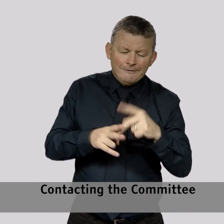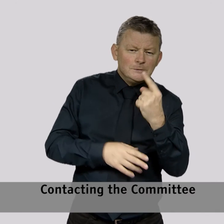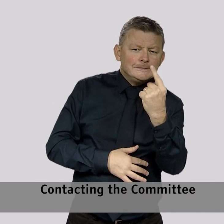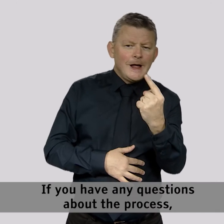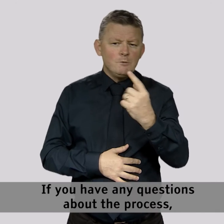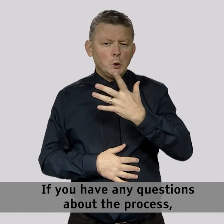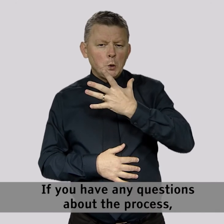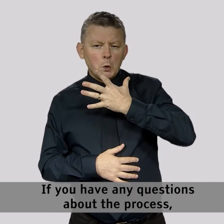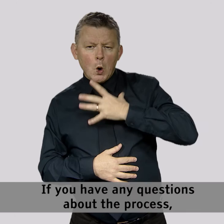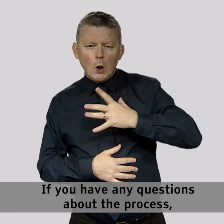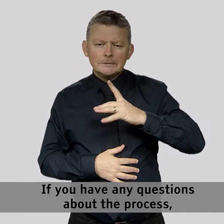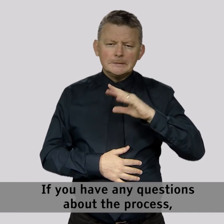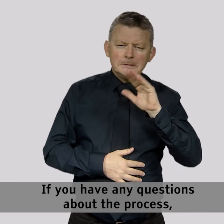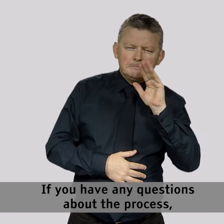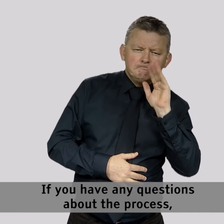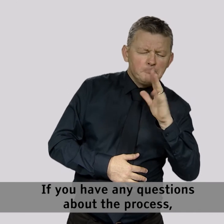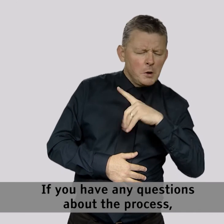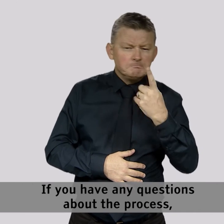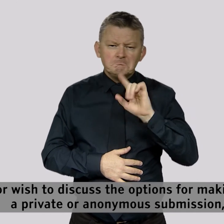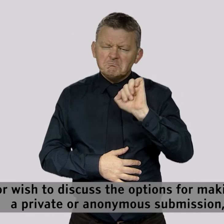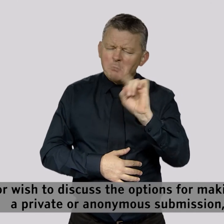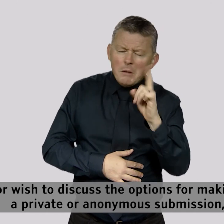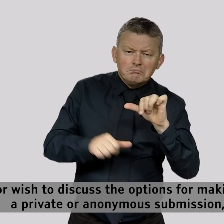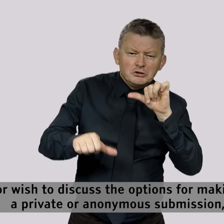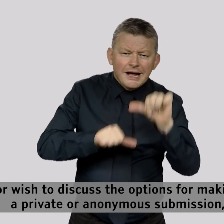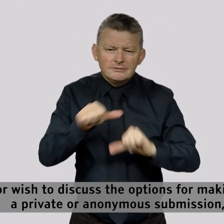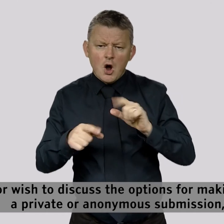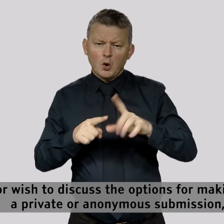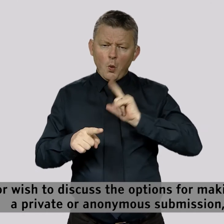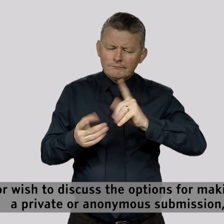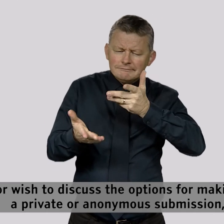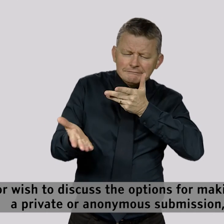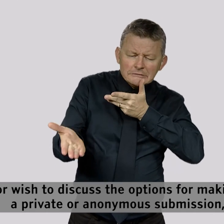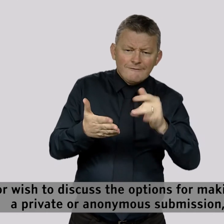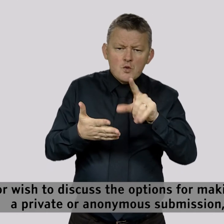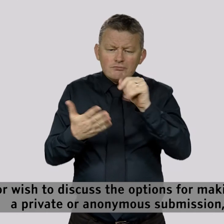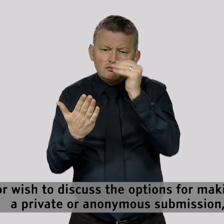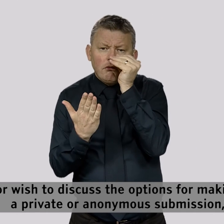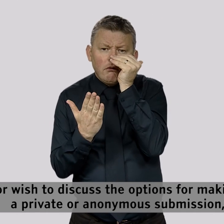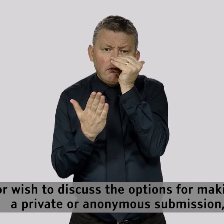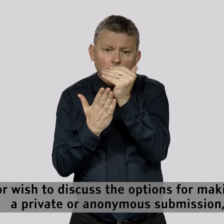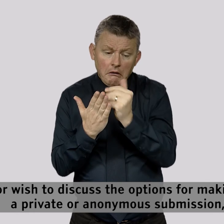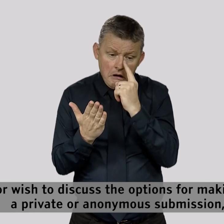If you have any questions about the process, or wish to discuss the options for making a private or anonymous submission,